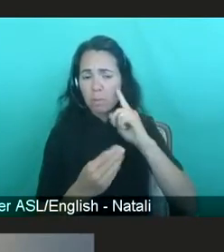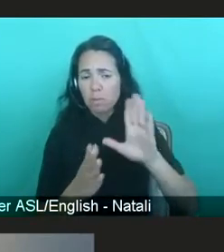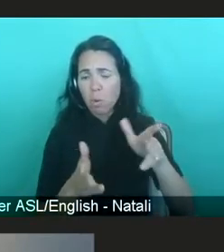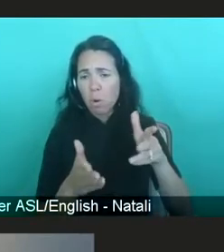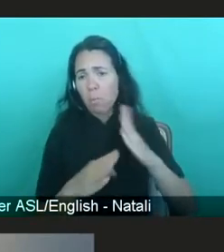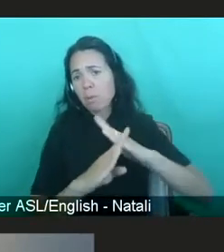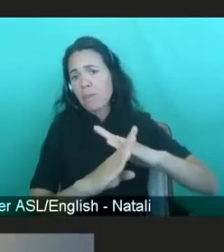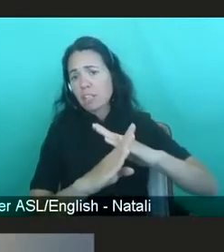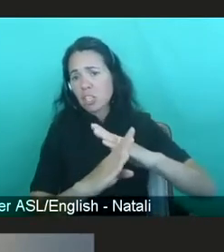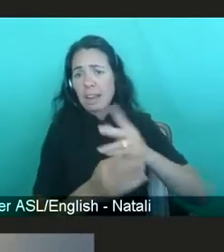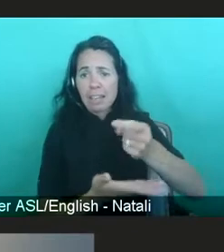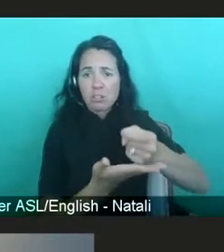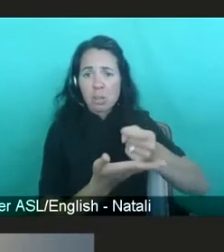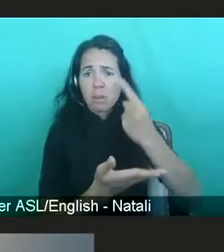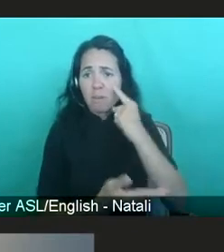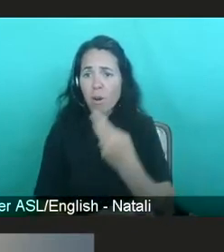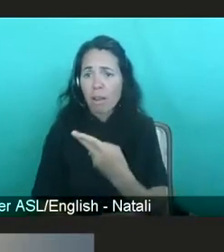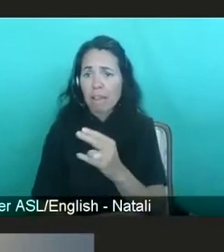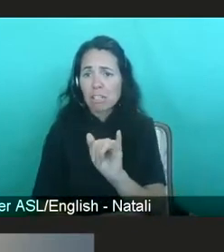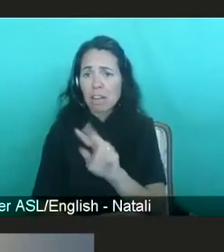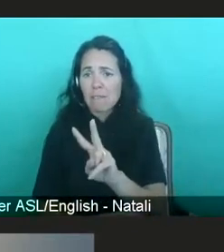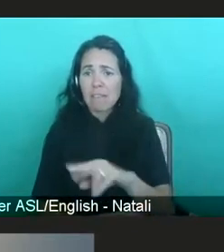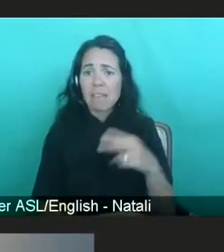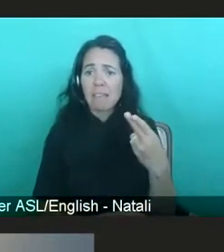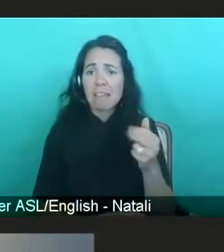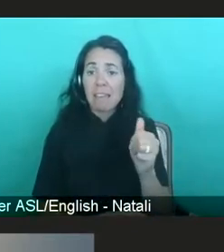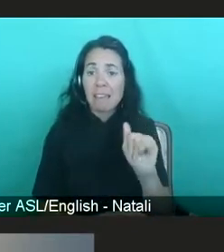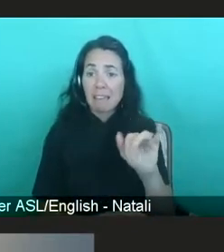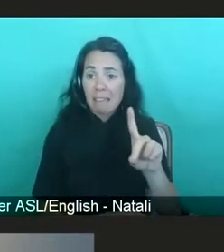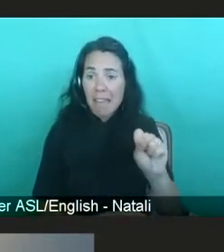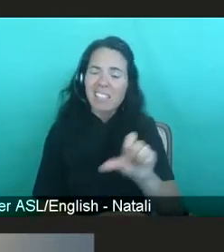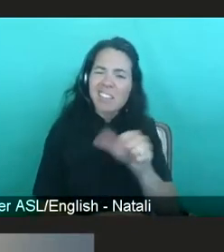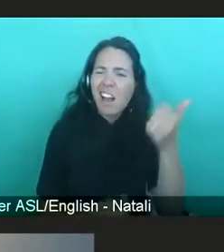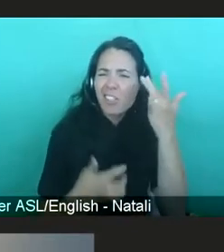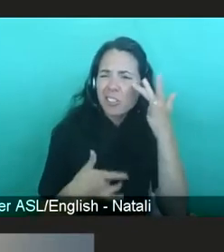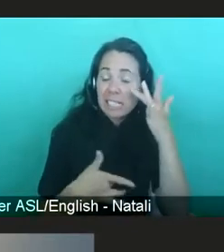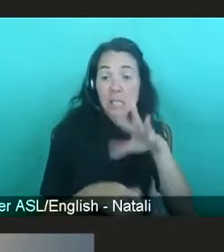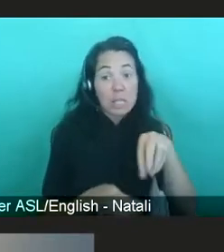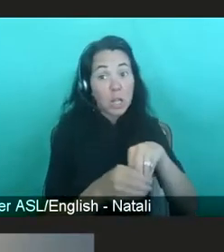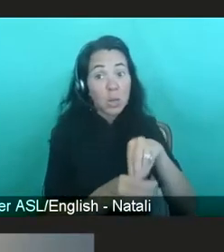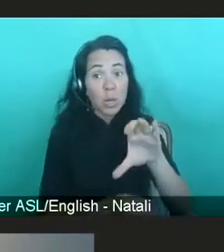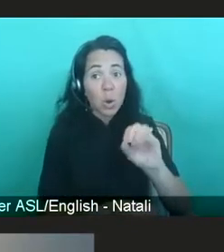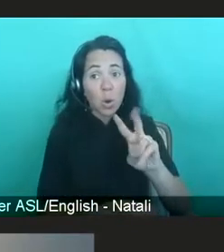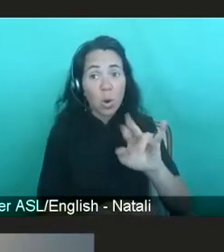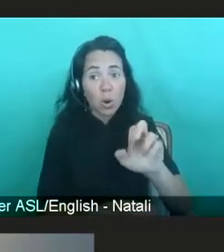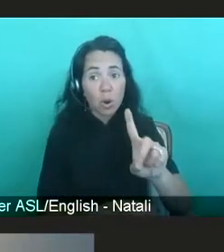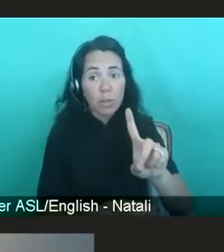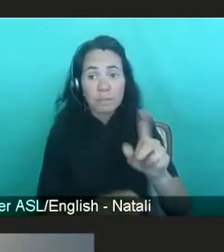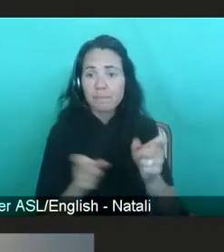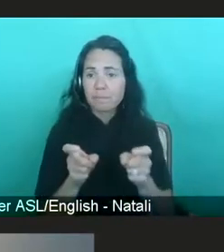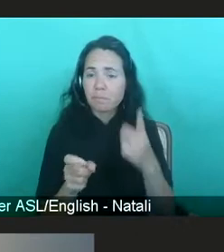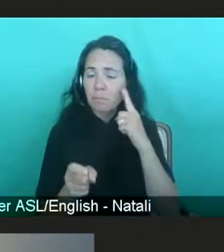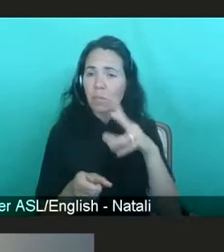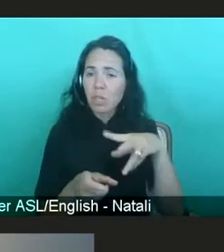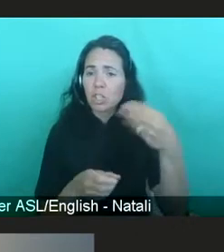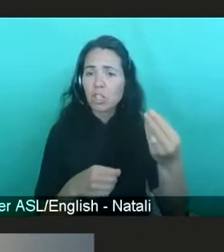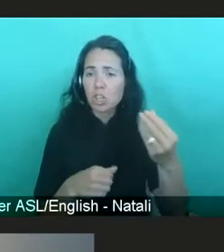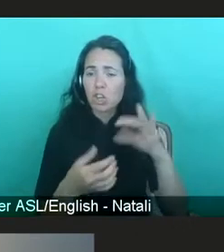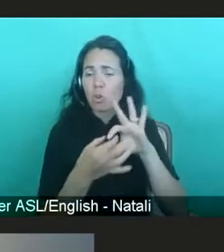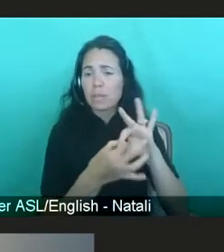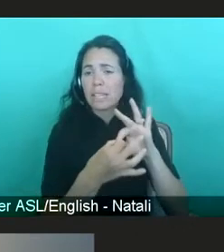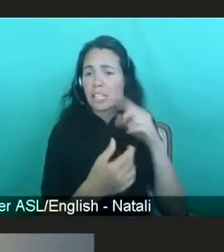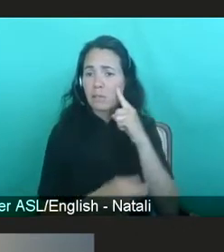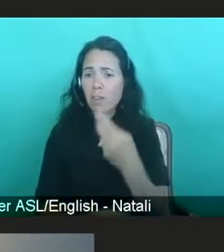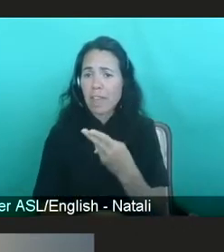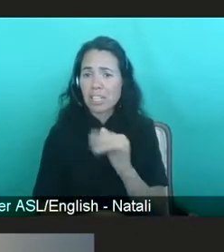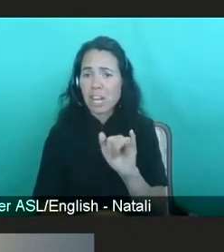-AIDS and of other diseases globally, including COVID. He's Director of External Relations of both the HIV Vaccine Trials